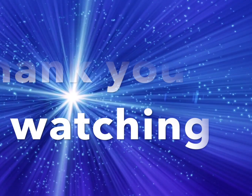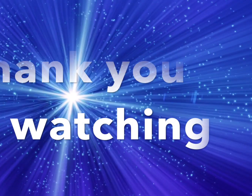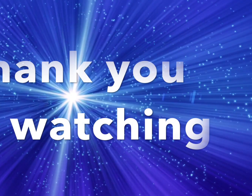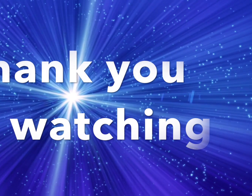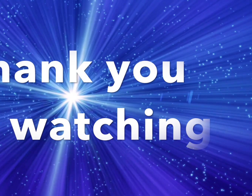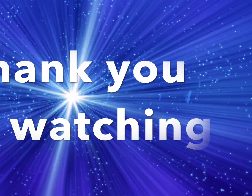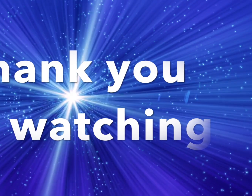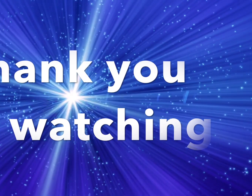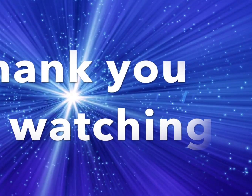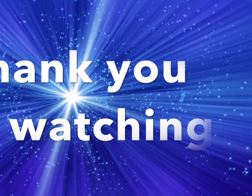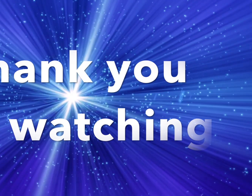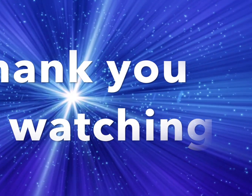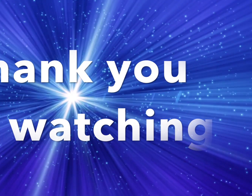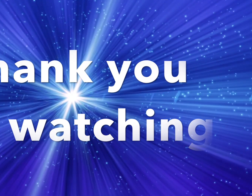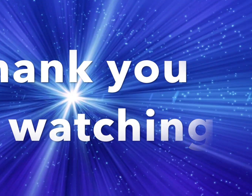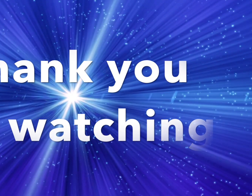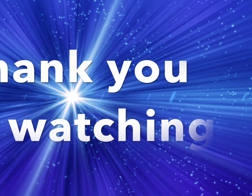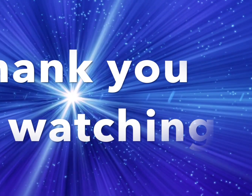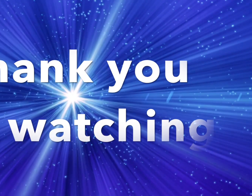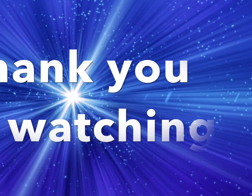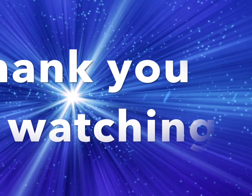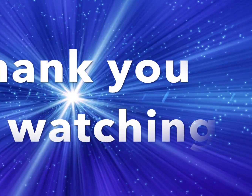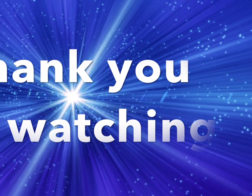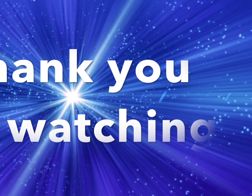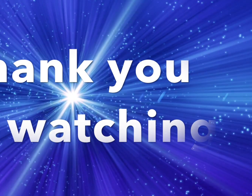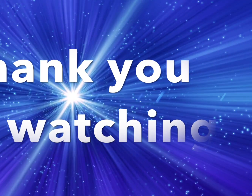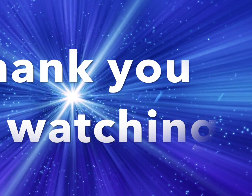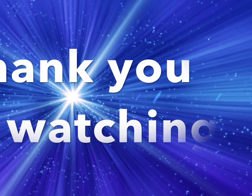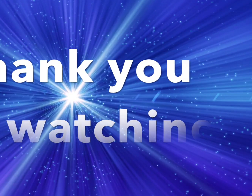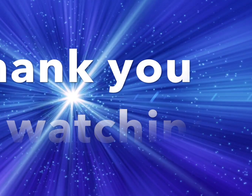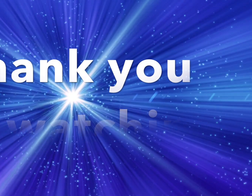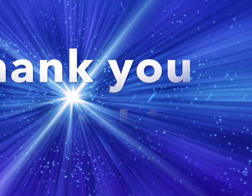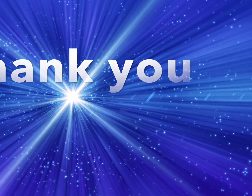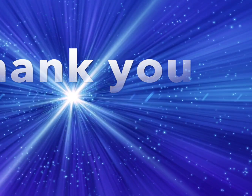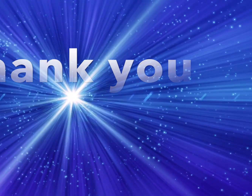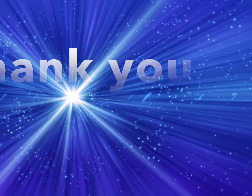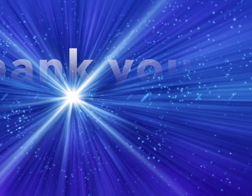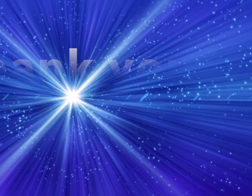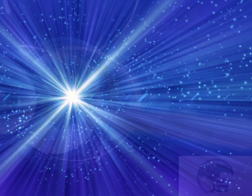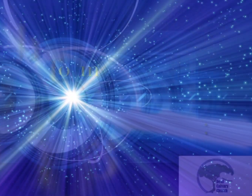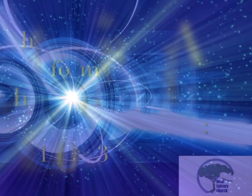So he will bow down And worship Jesus God Jesus of God You And